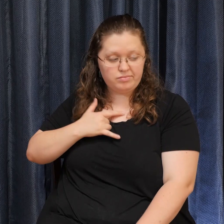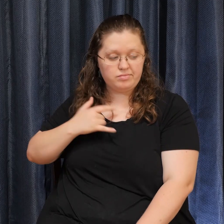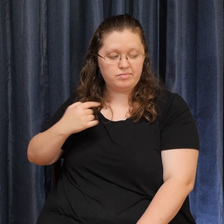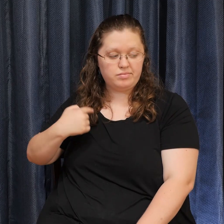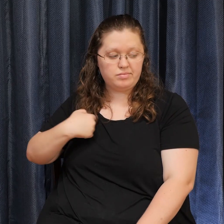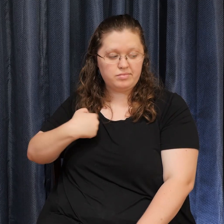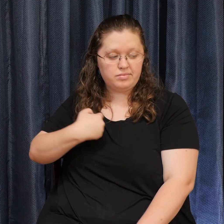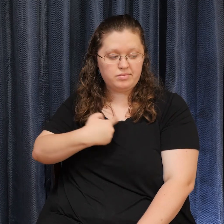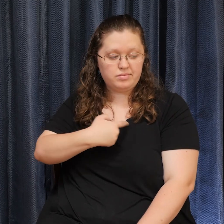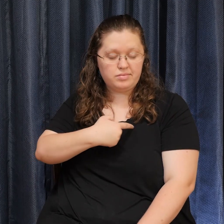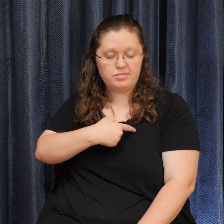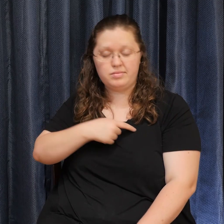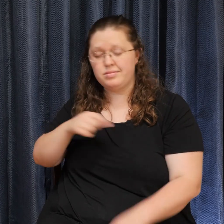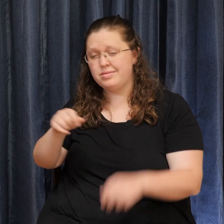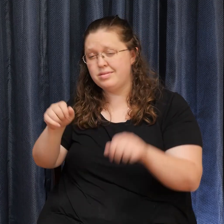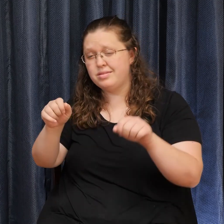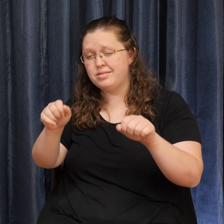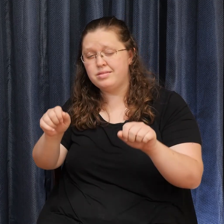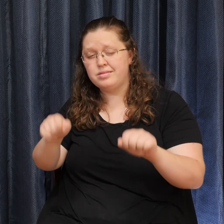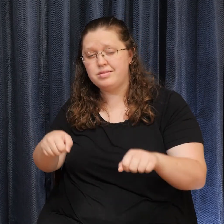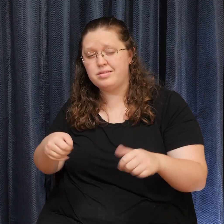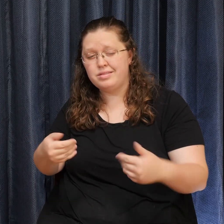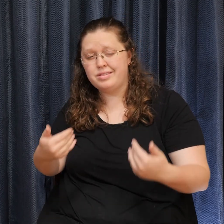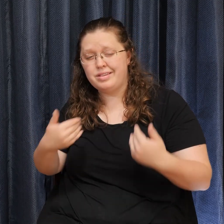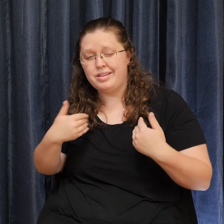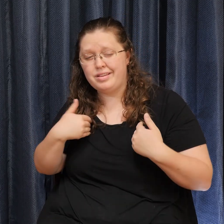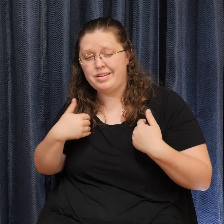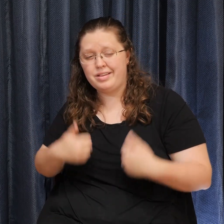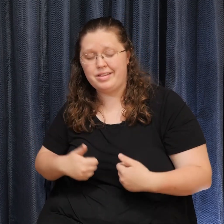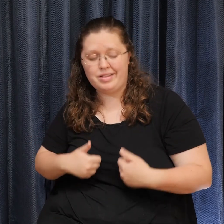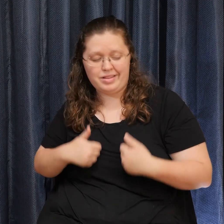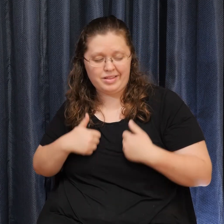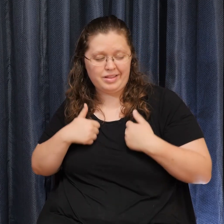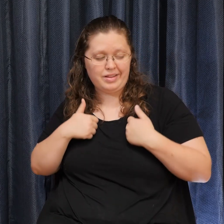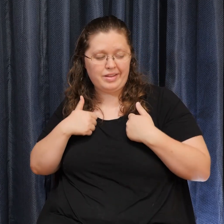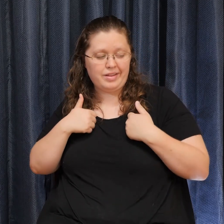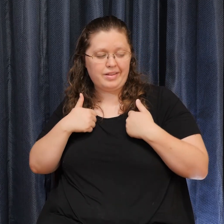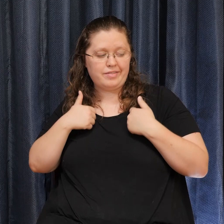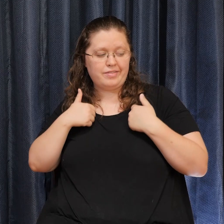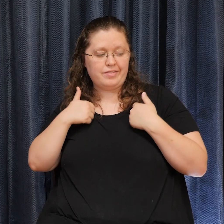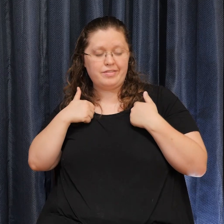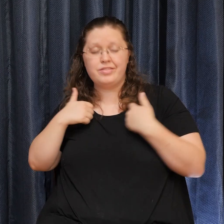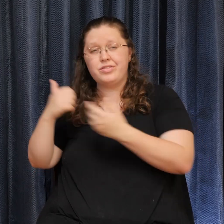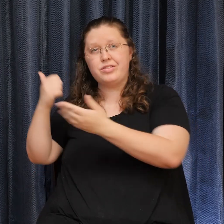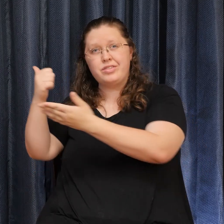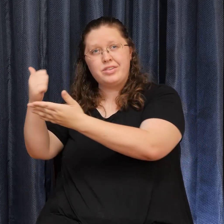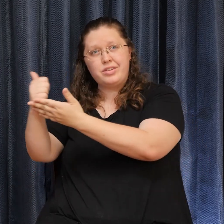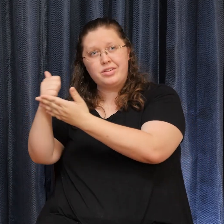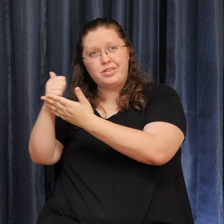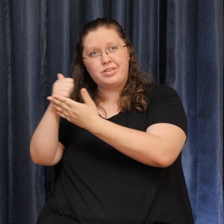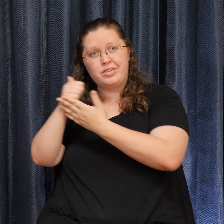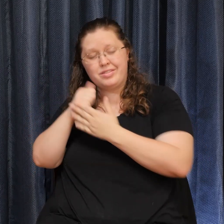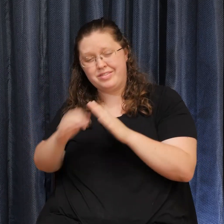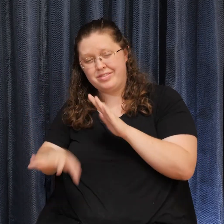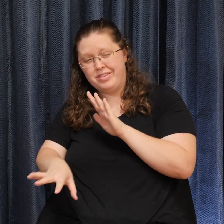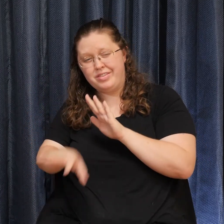feel have life. To find our way